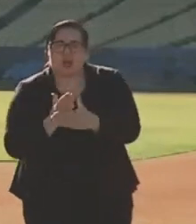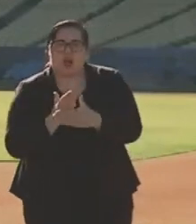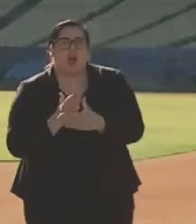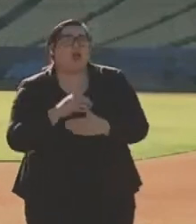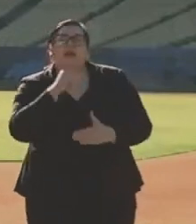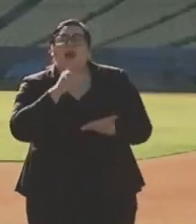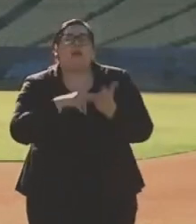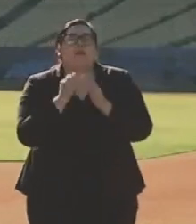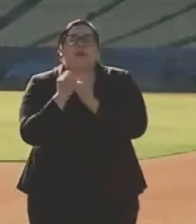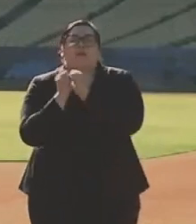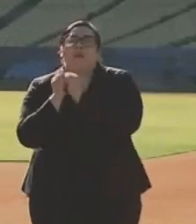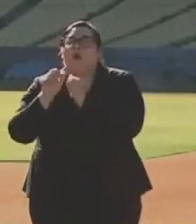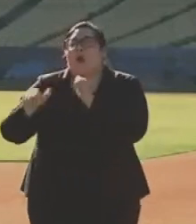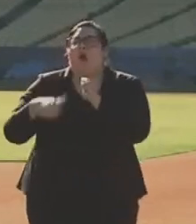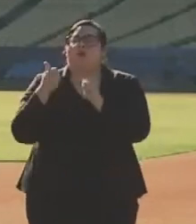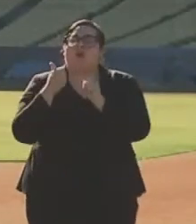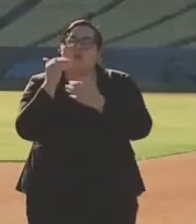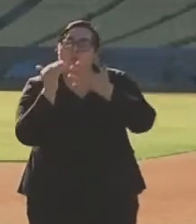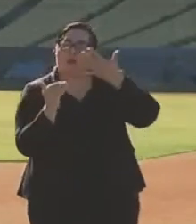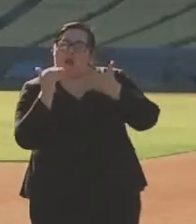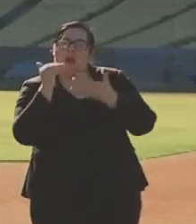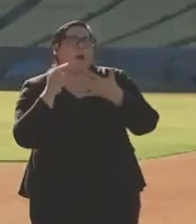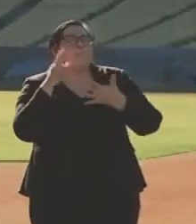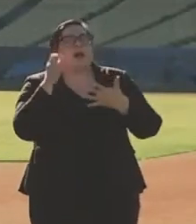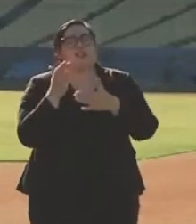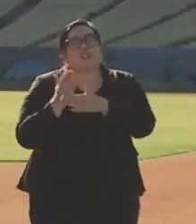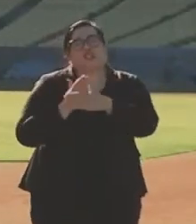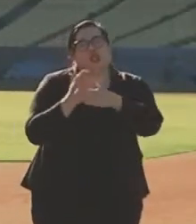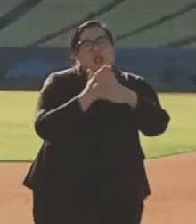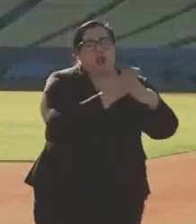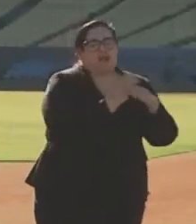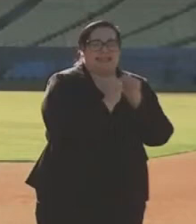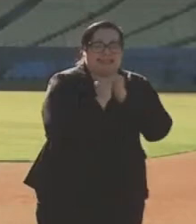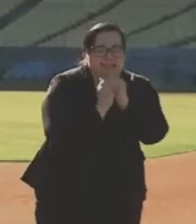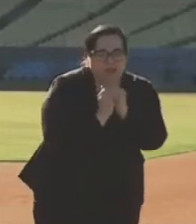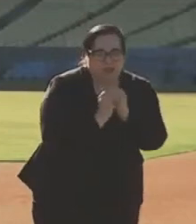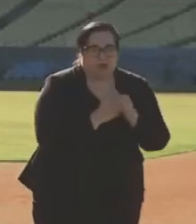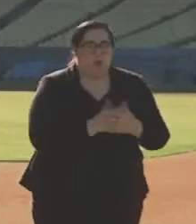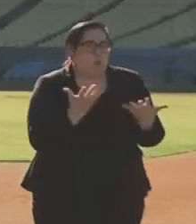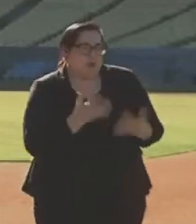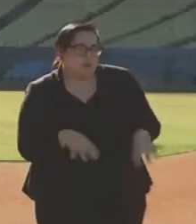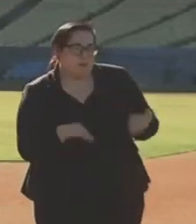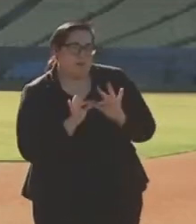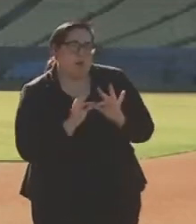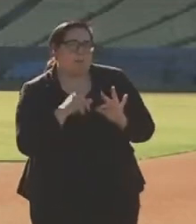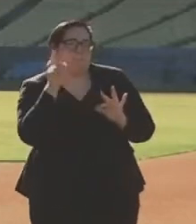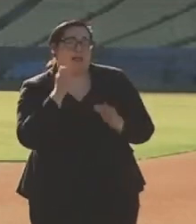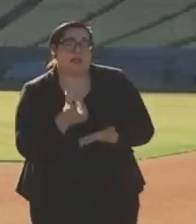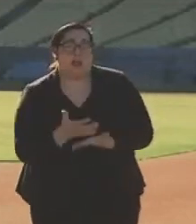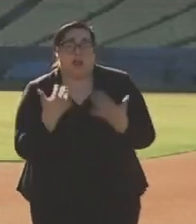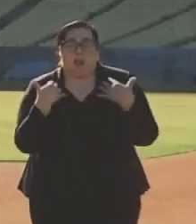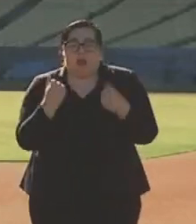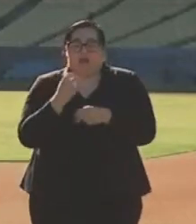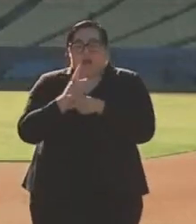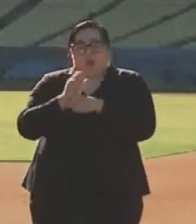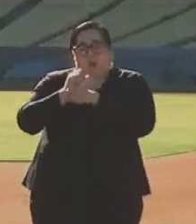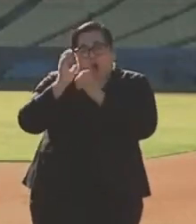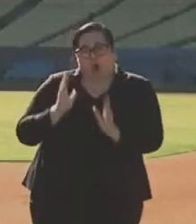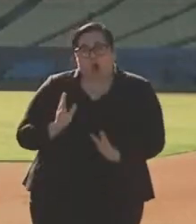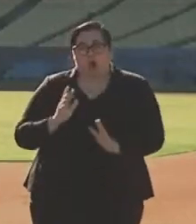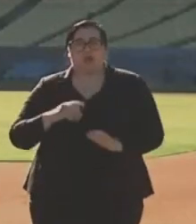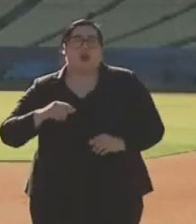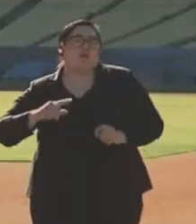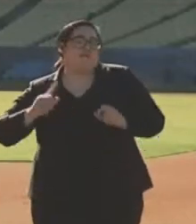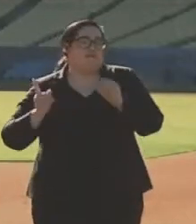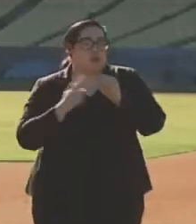with other priorities. We have to have shared priorities together. We need to get our health care workers and our frontline workers